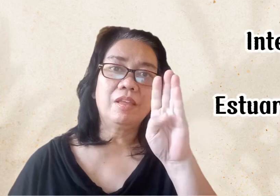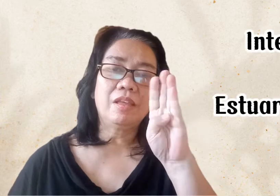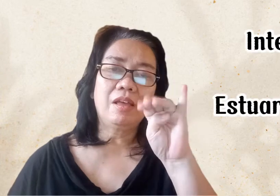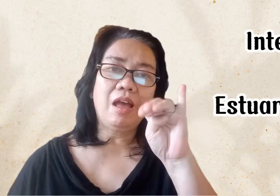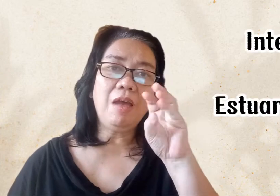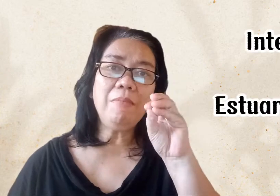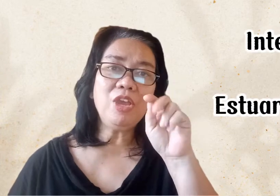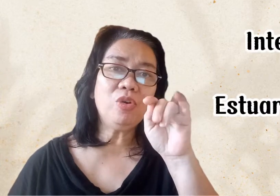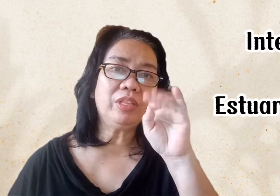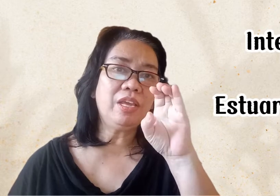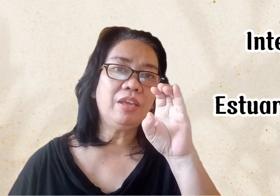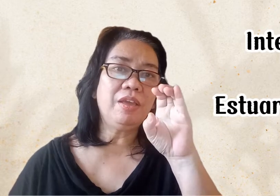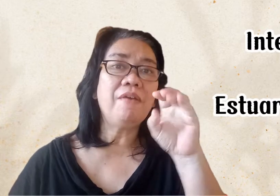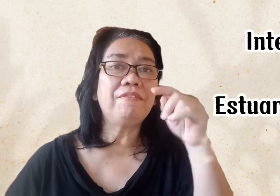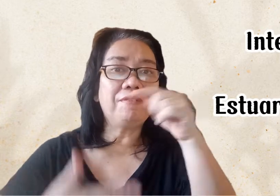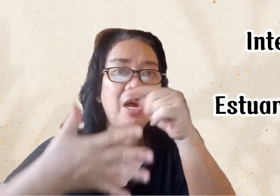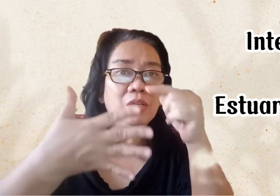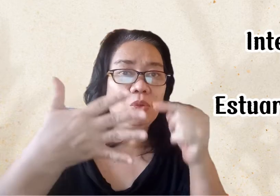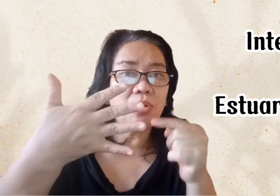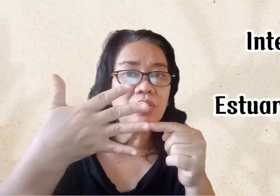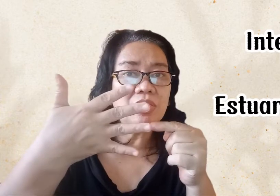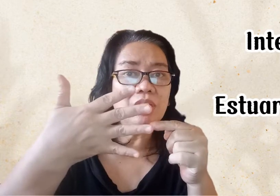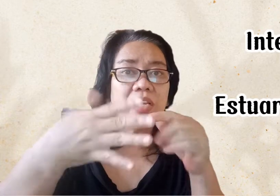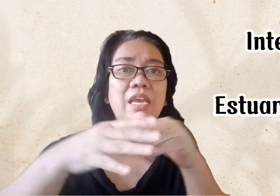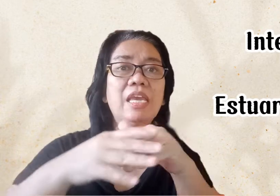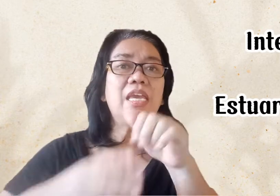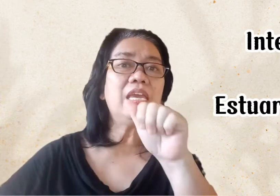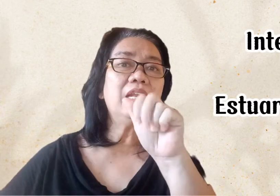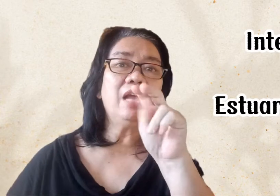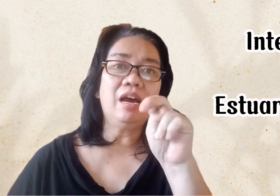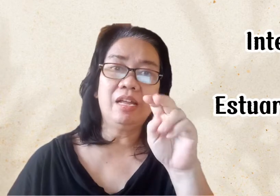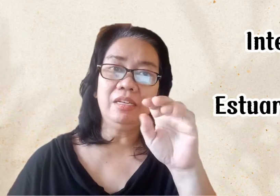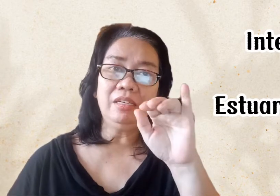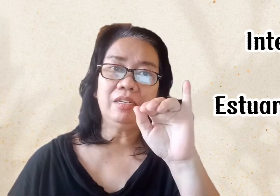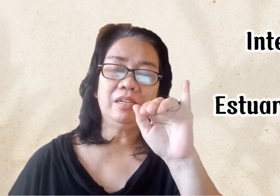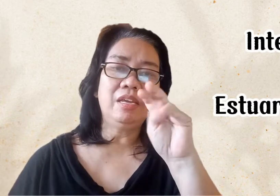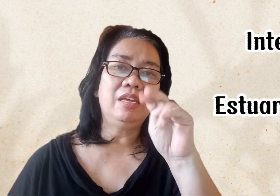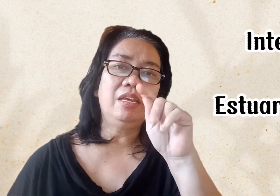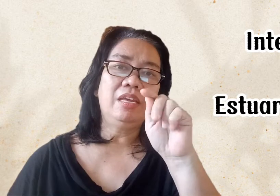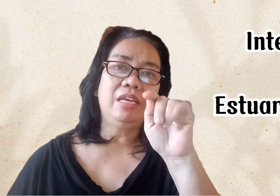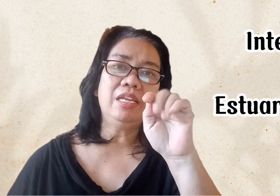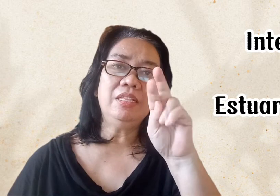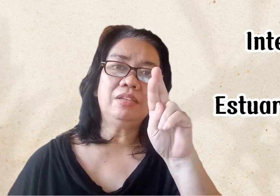abiotic factors in an